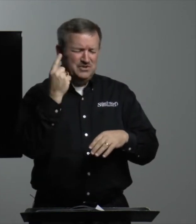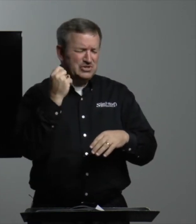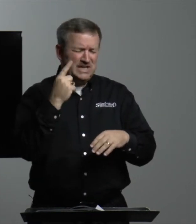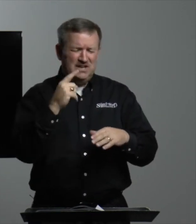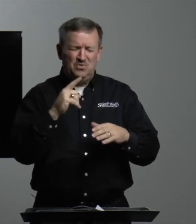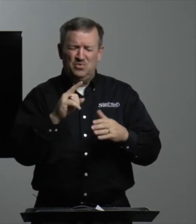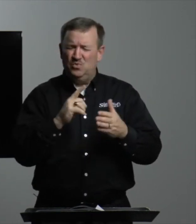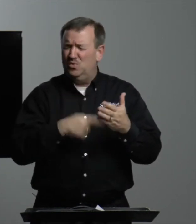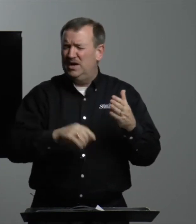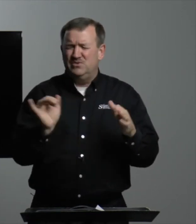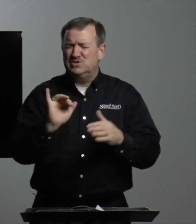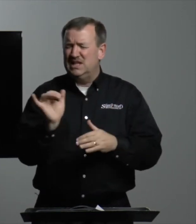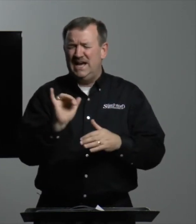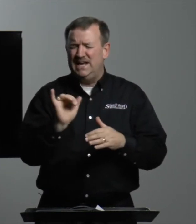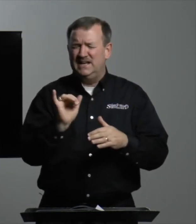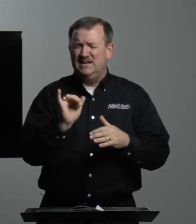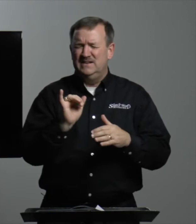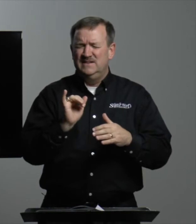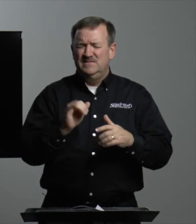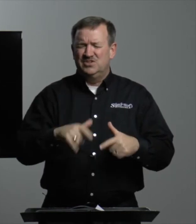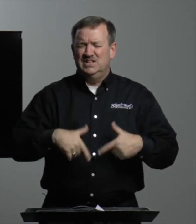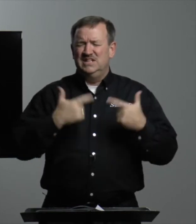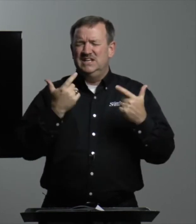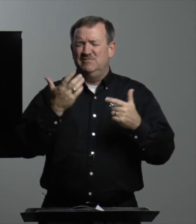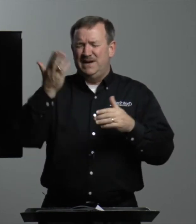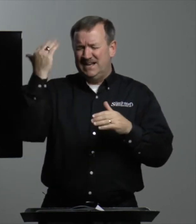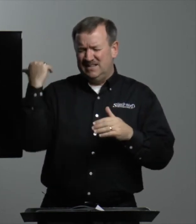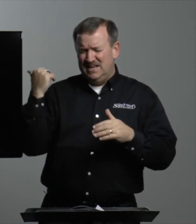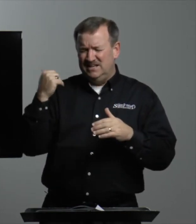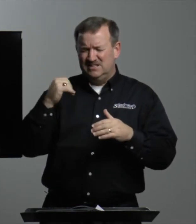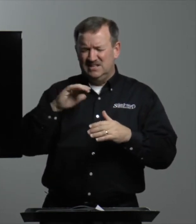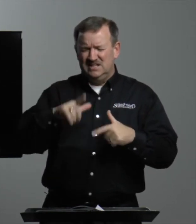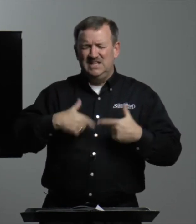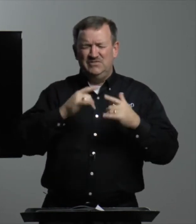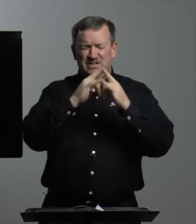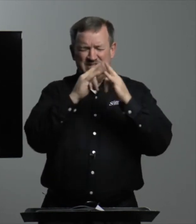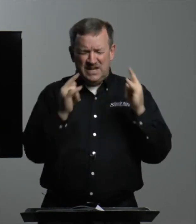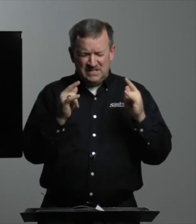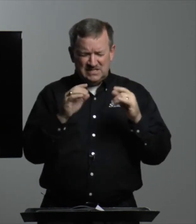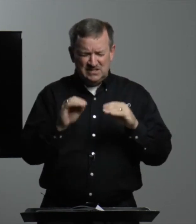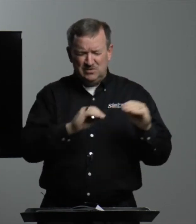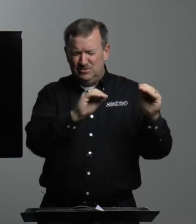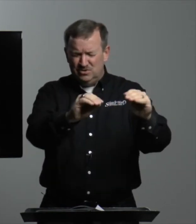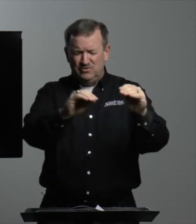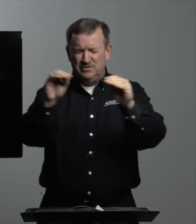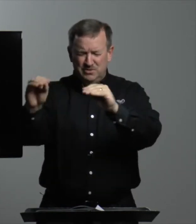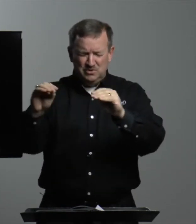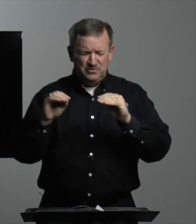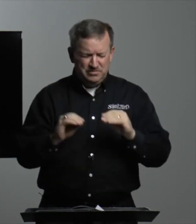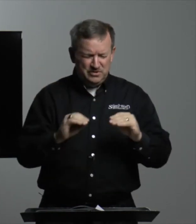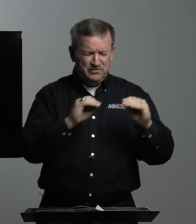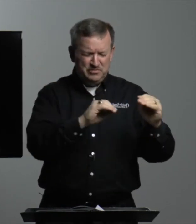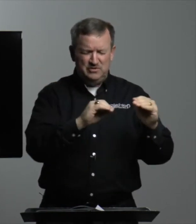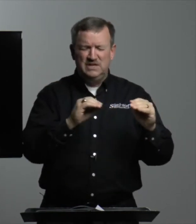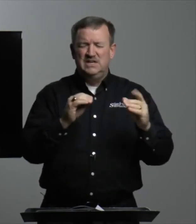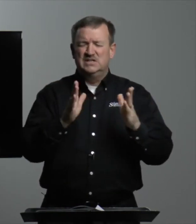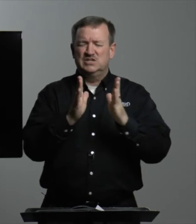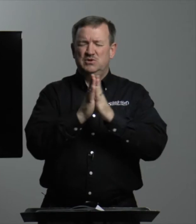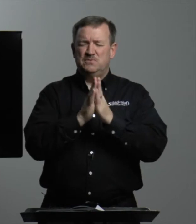understand what it was like to live back then and to live in tents and to move and move and move and move. So we